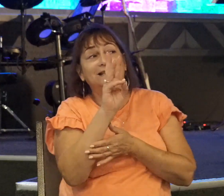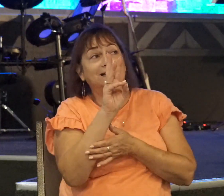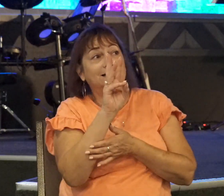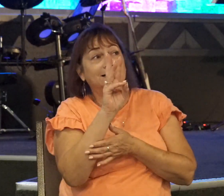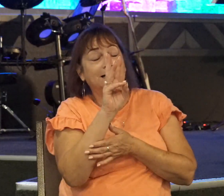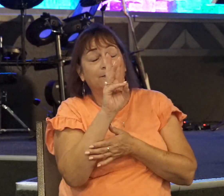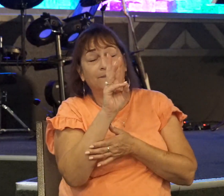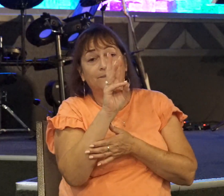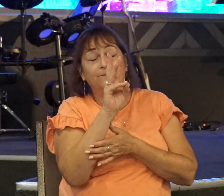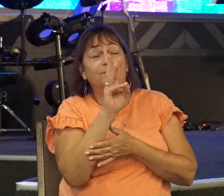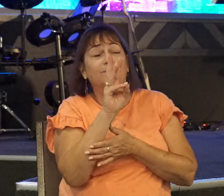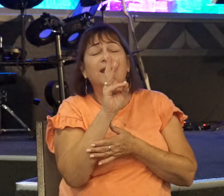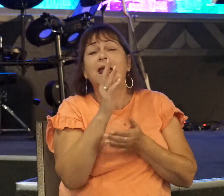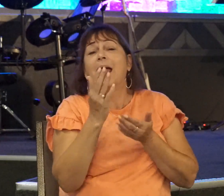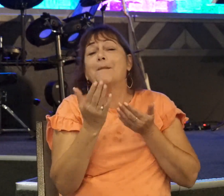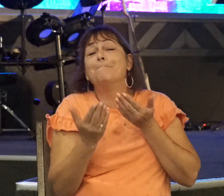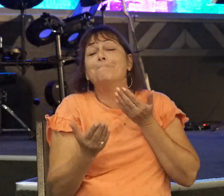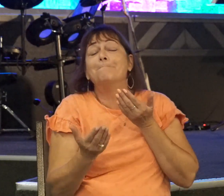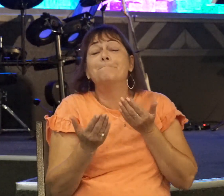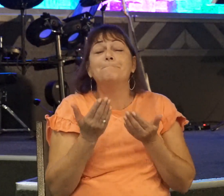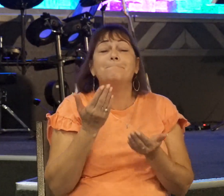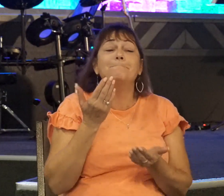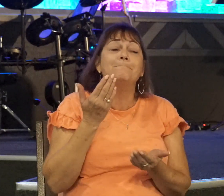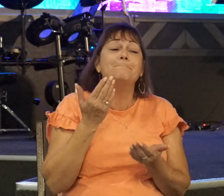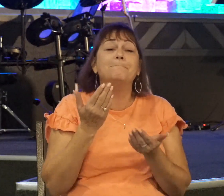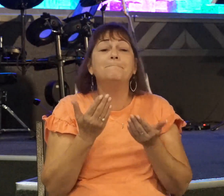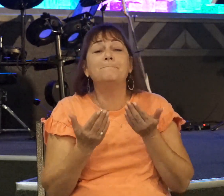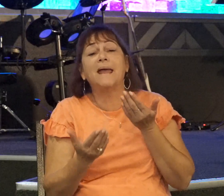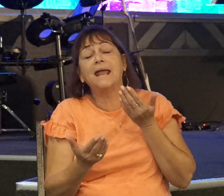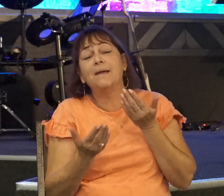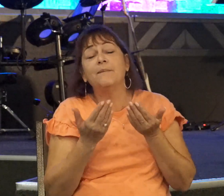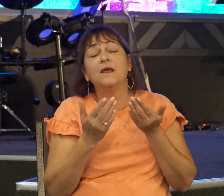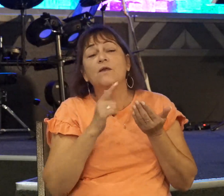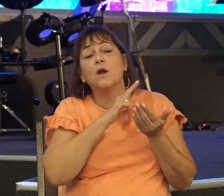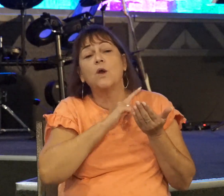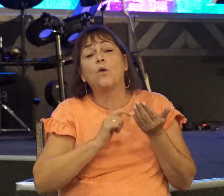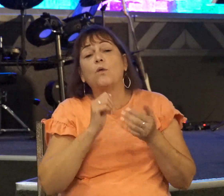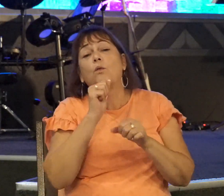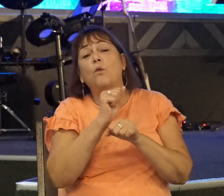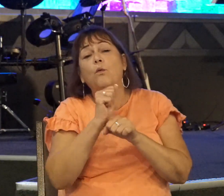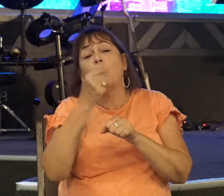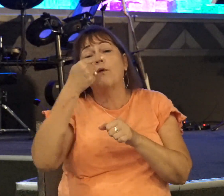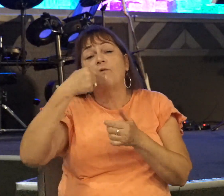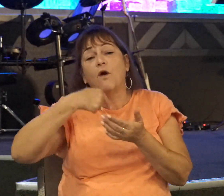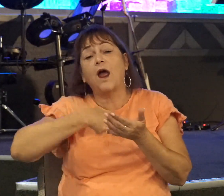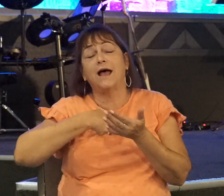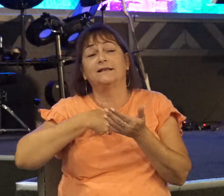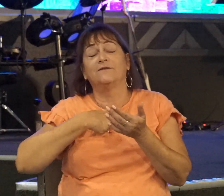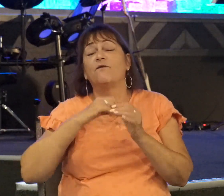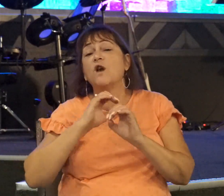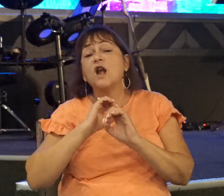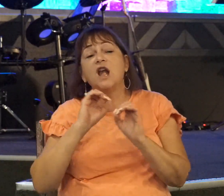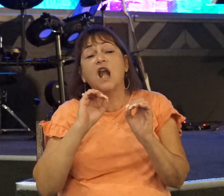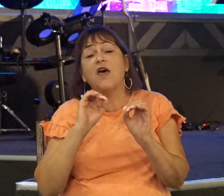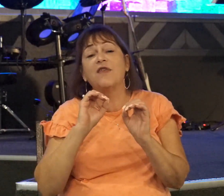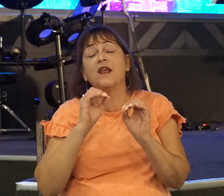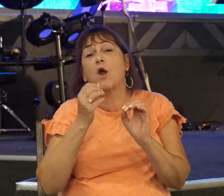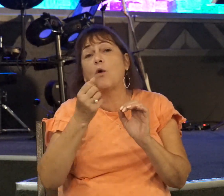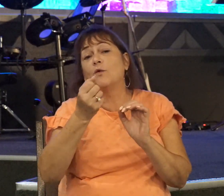It may be that the Lord will work for us, for nothing restrains the Lord